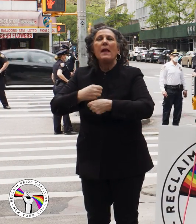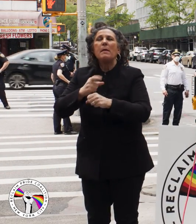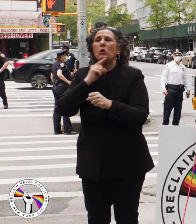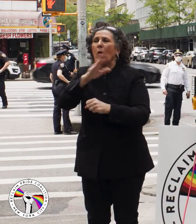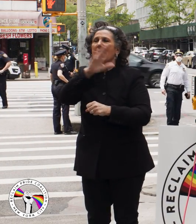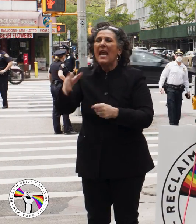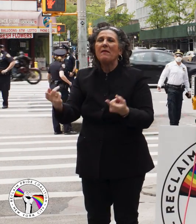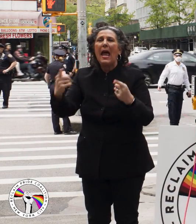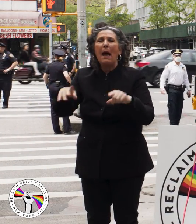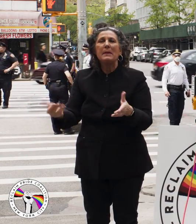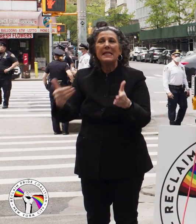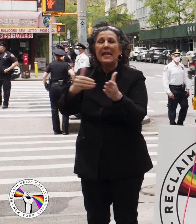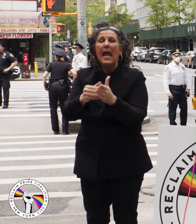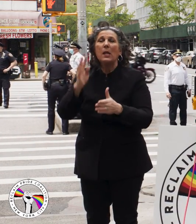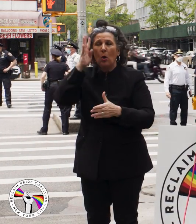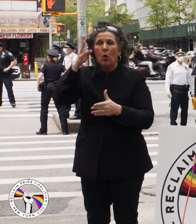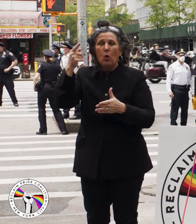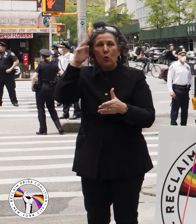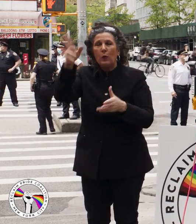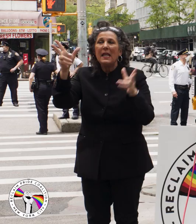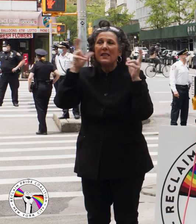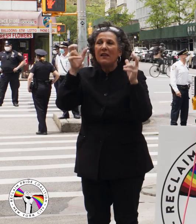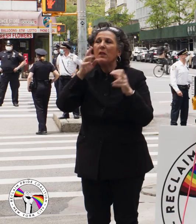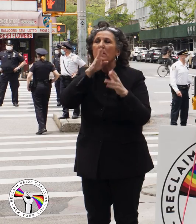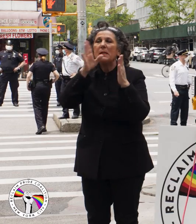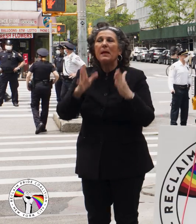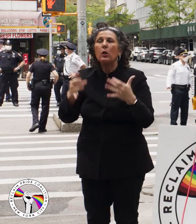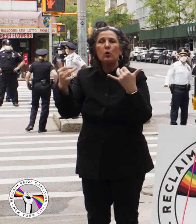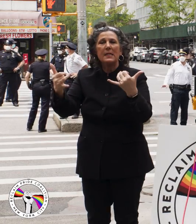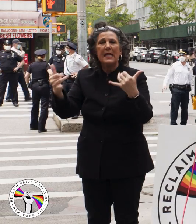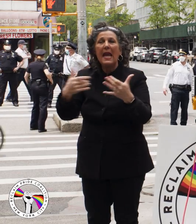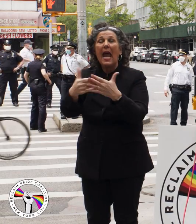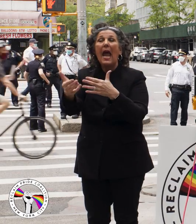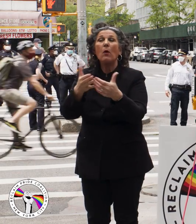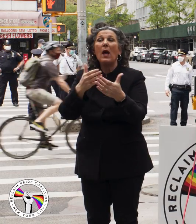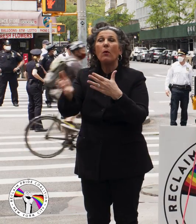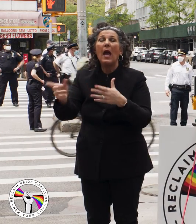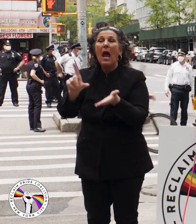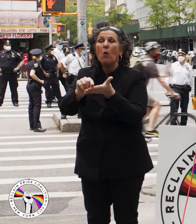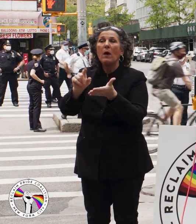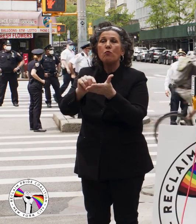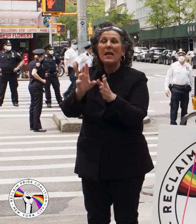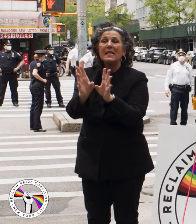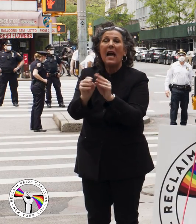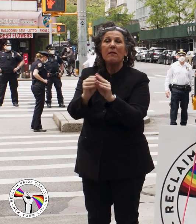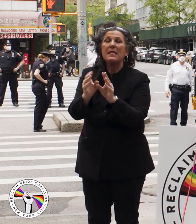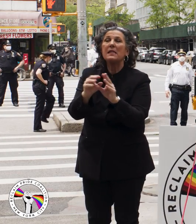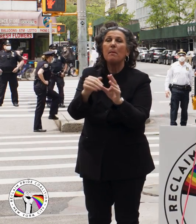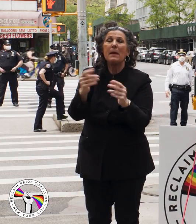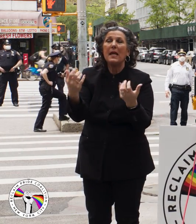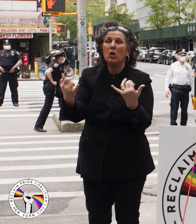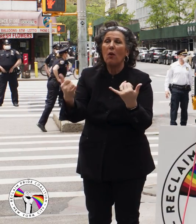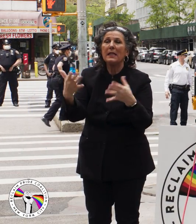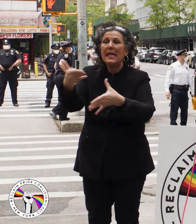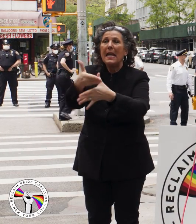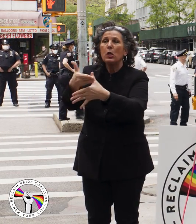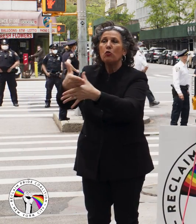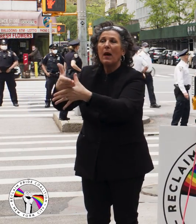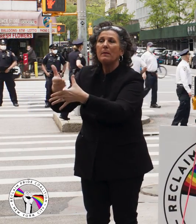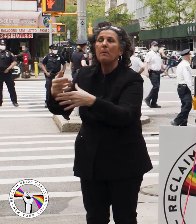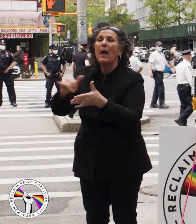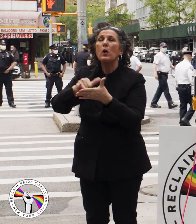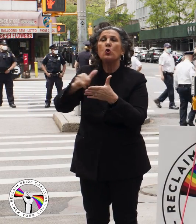sure it never happens again? We will hear from several speakers today. However, our press conference is being currently interrupted